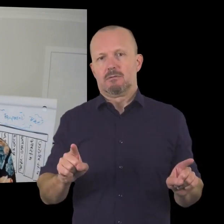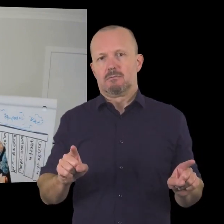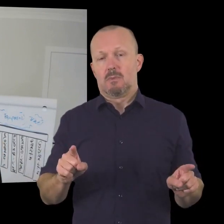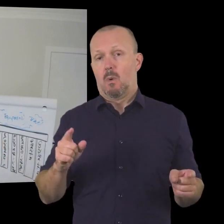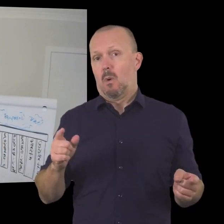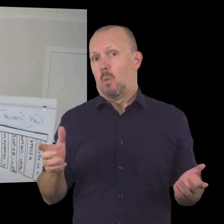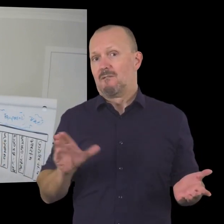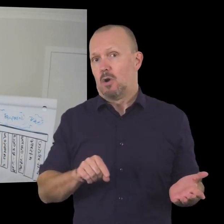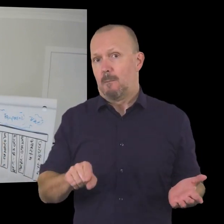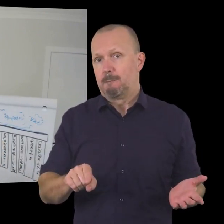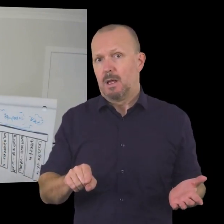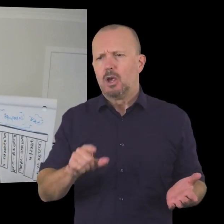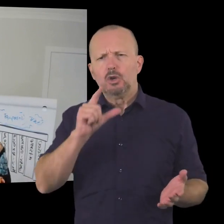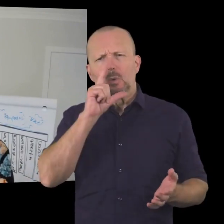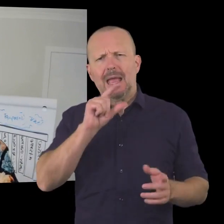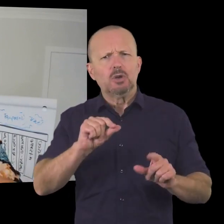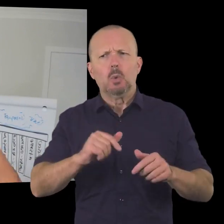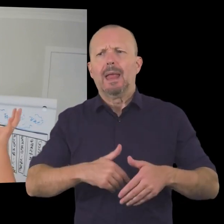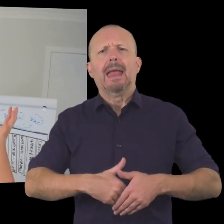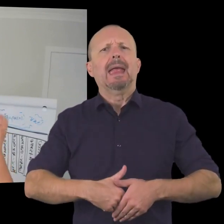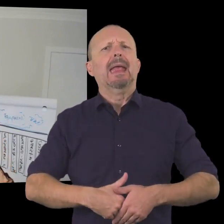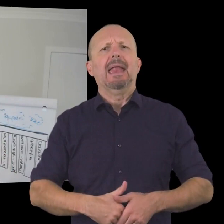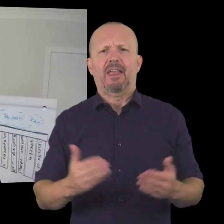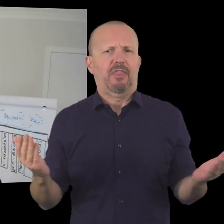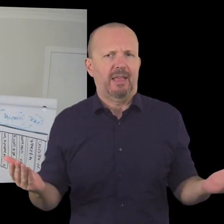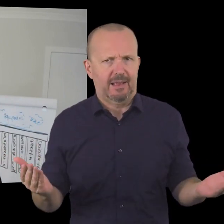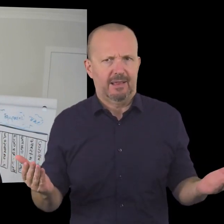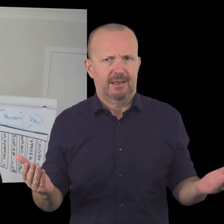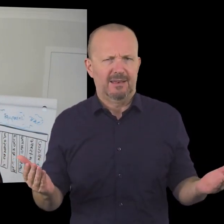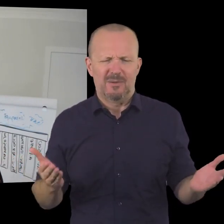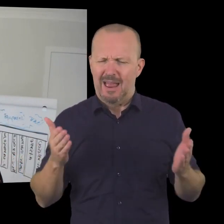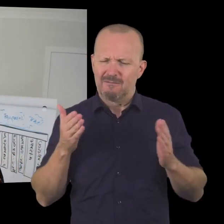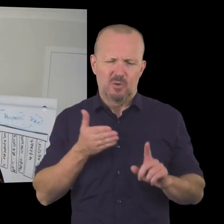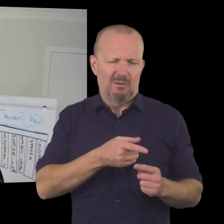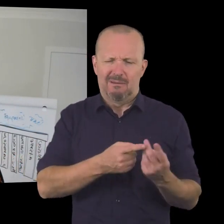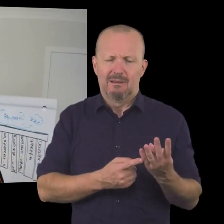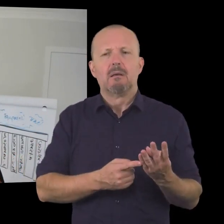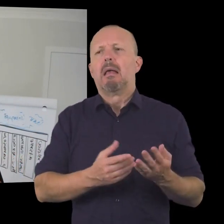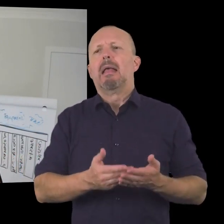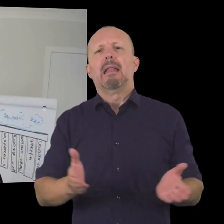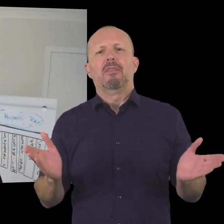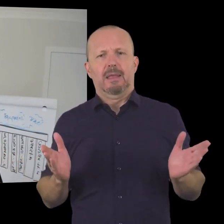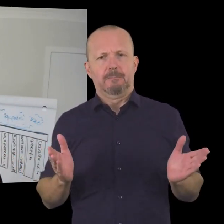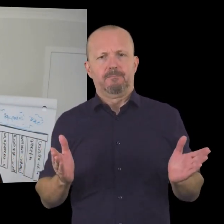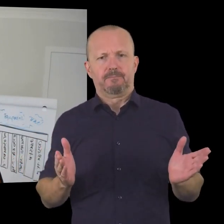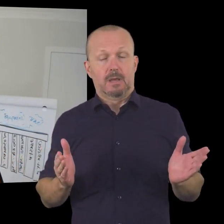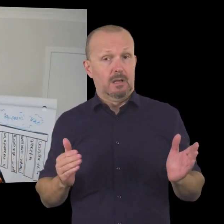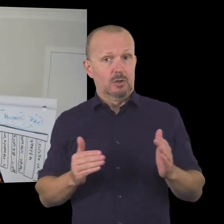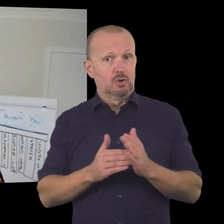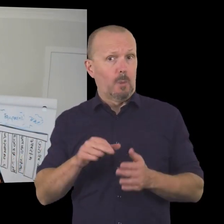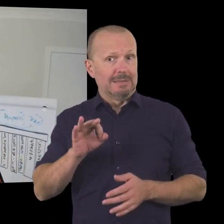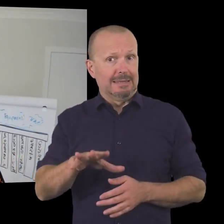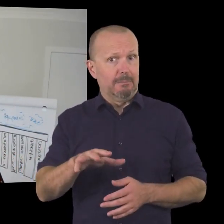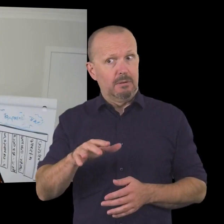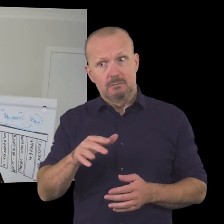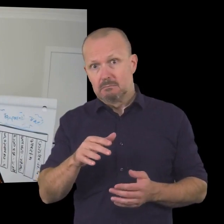comes from the ability and opportunity to do anything that you want so top tip in terms of fundraising activities is